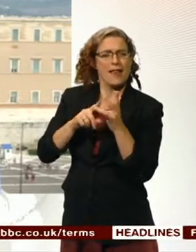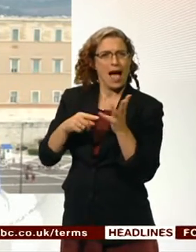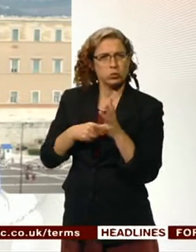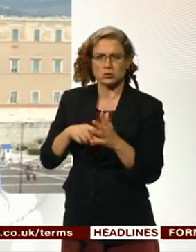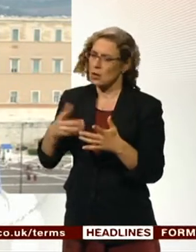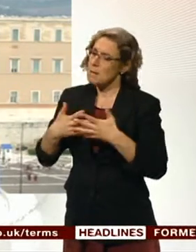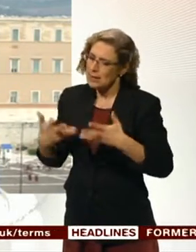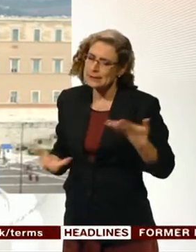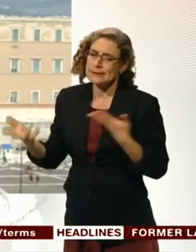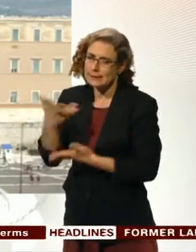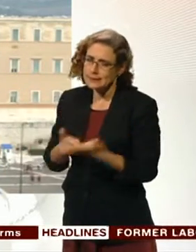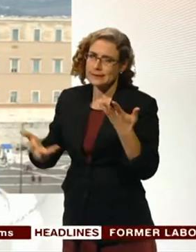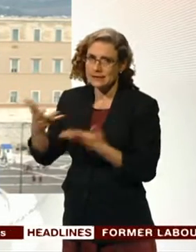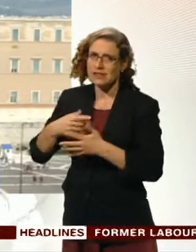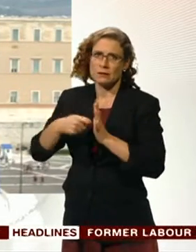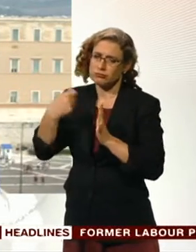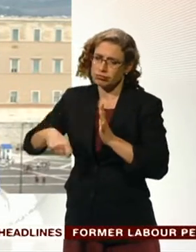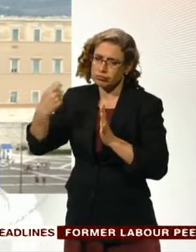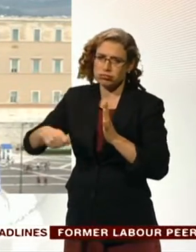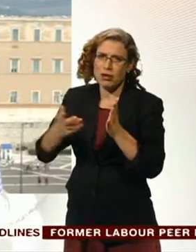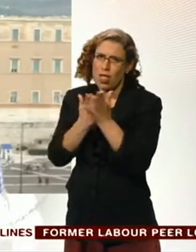which raged long after sunrise.